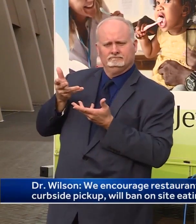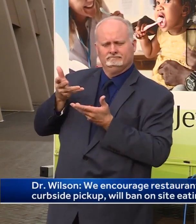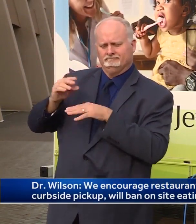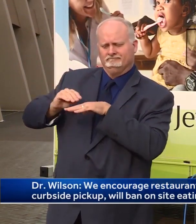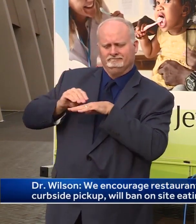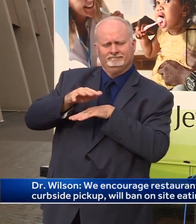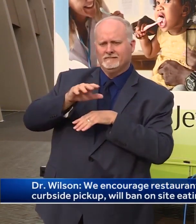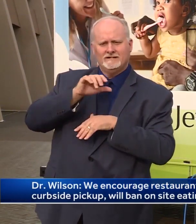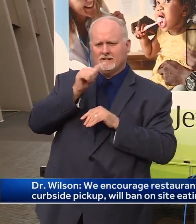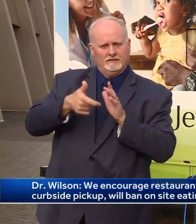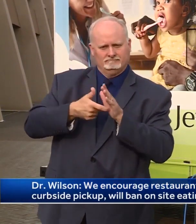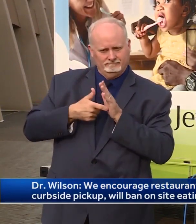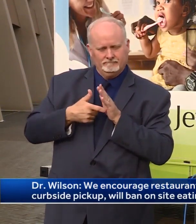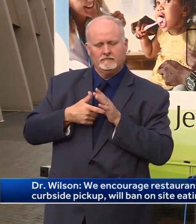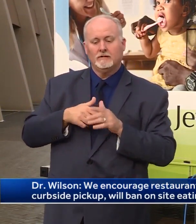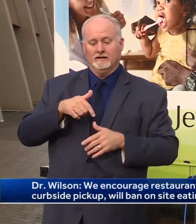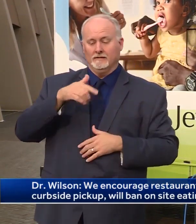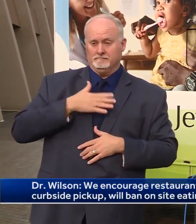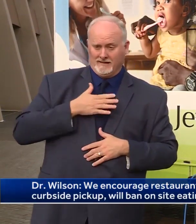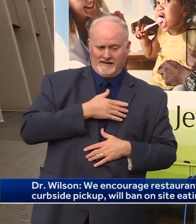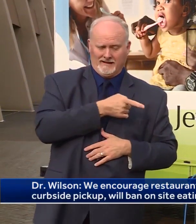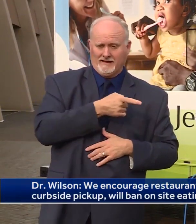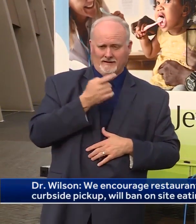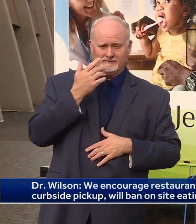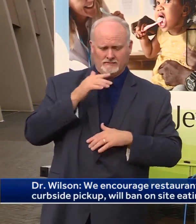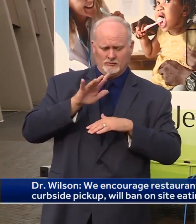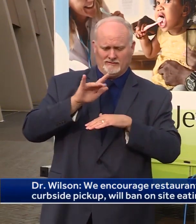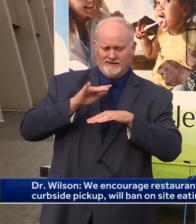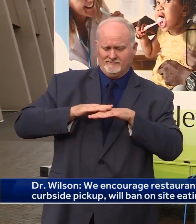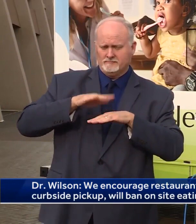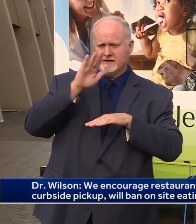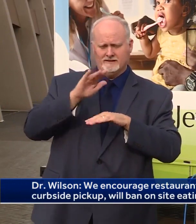But this is an order that's legally binding.